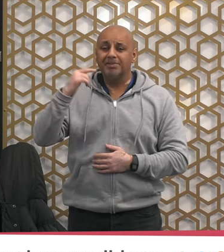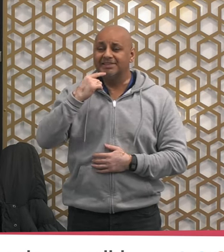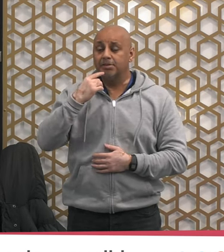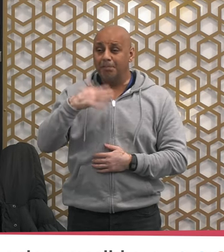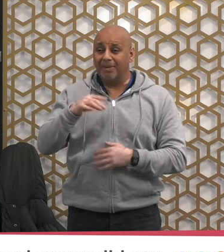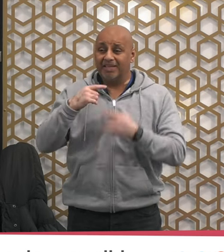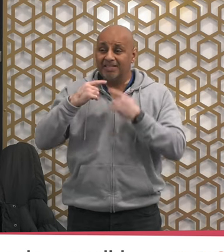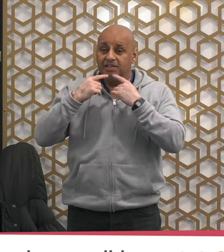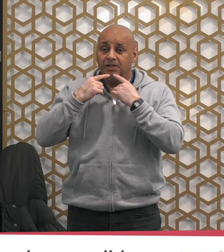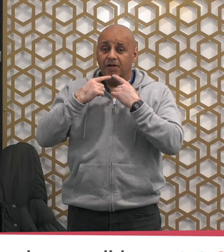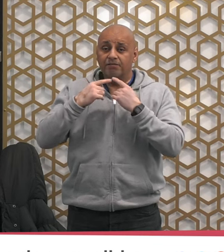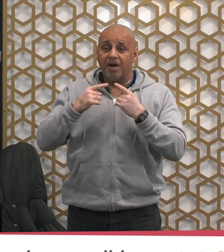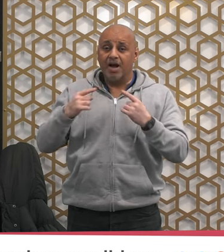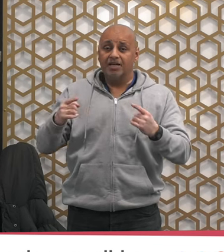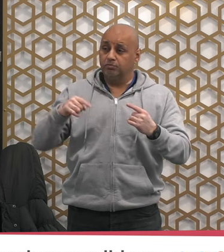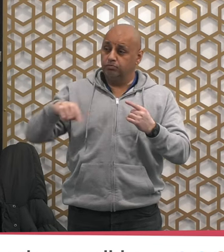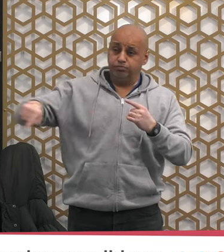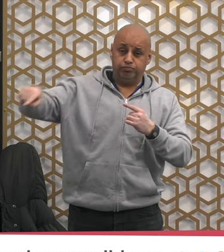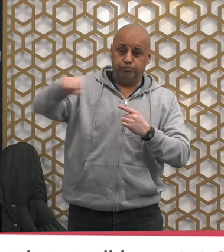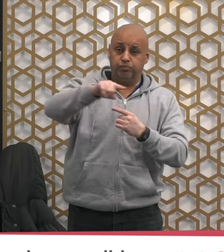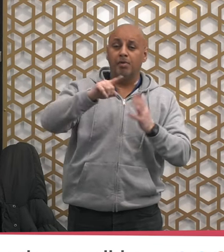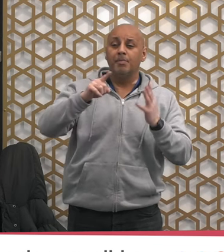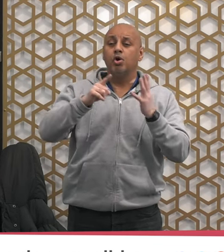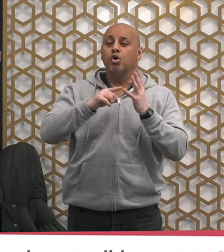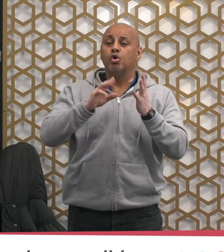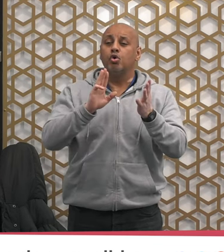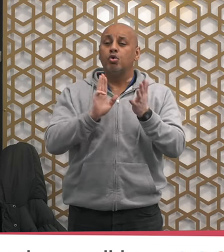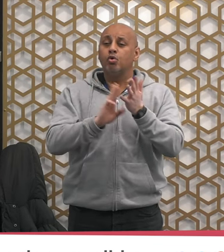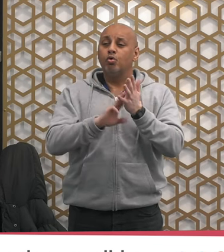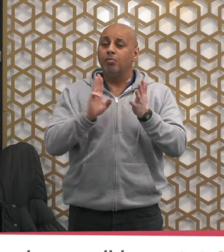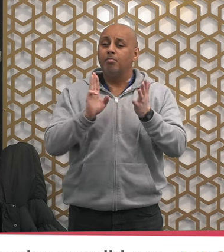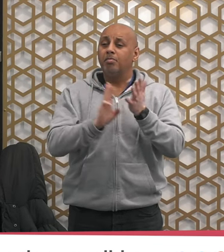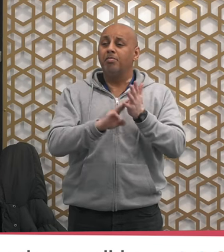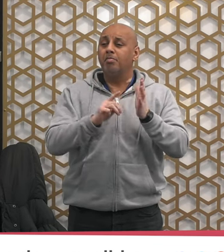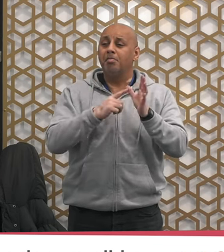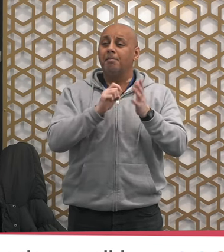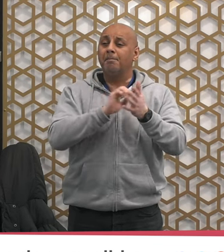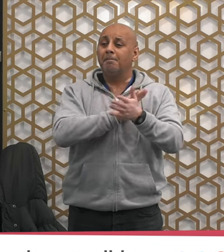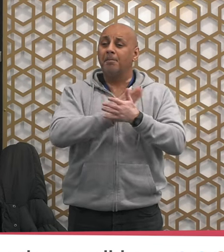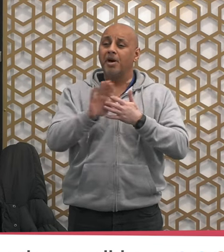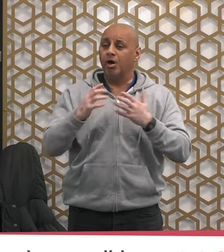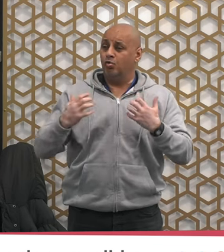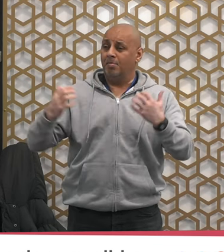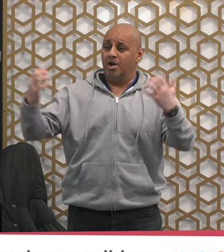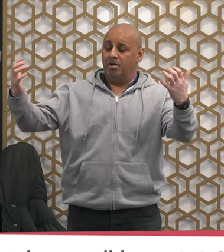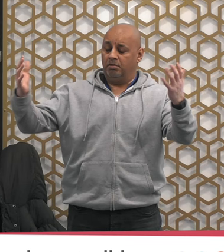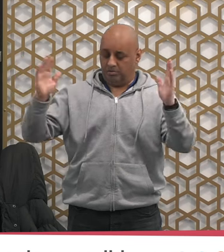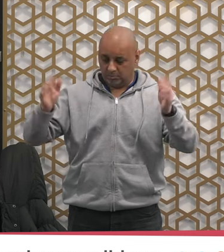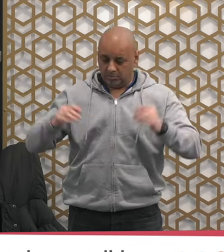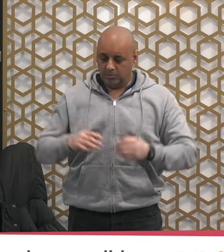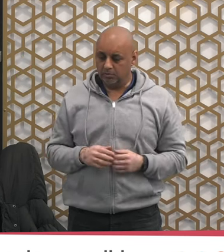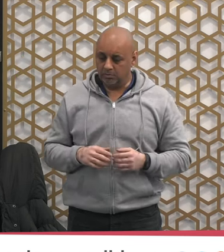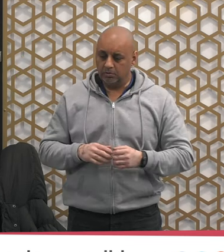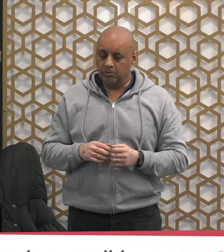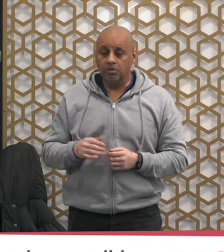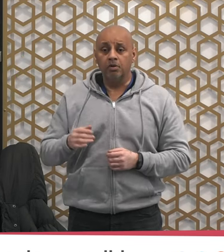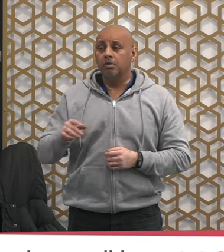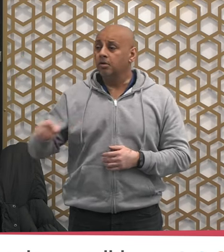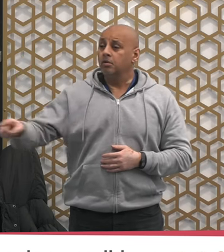the ummahs, his followers that those who do not have the habit and the practice of observing the voluntary